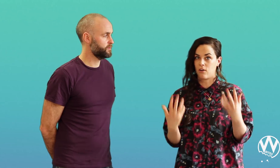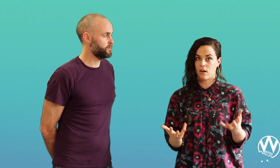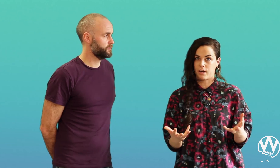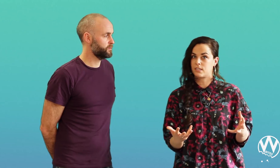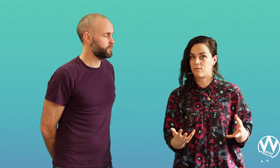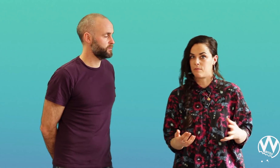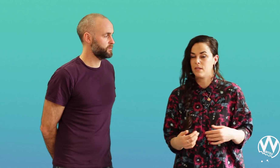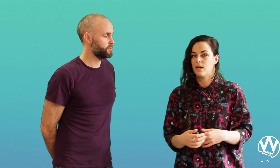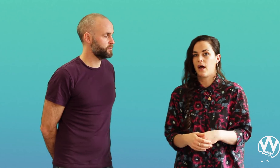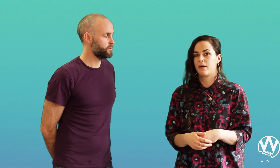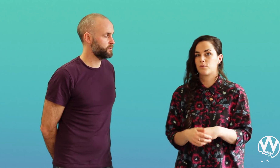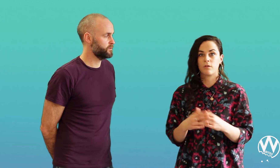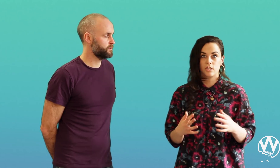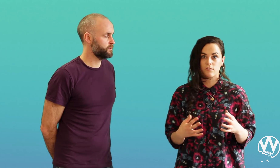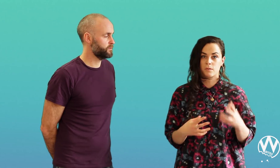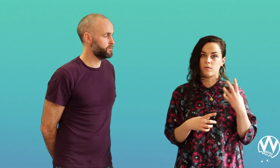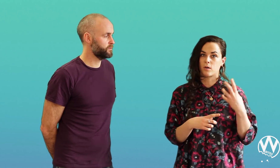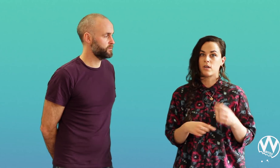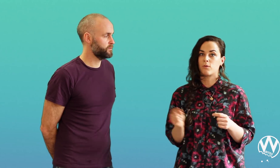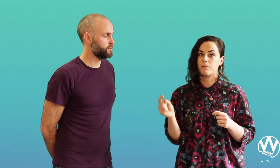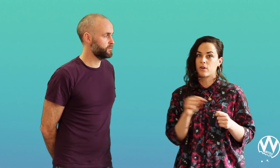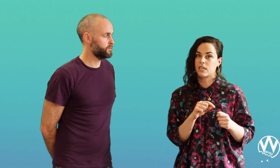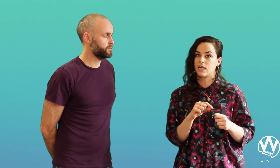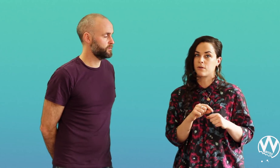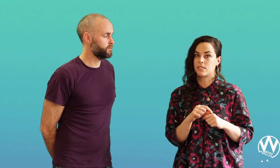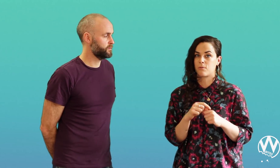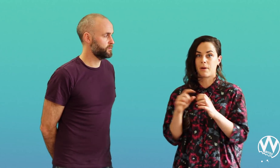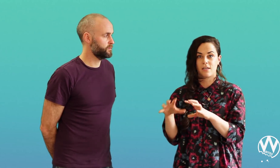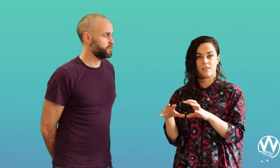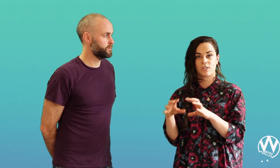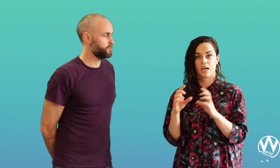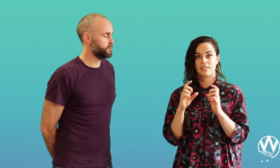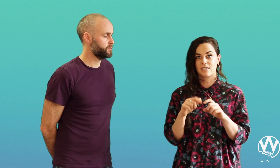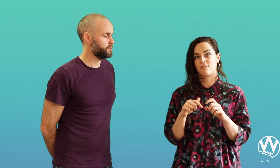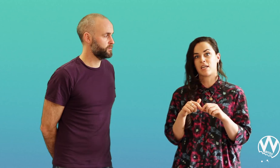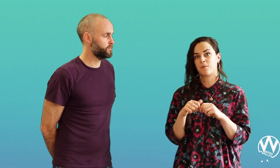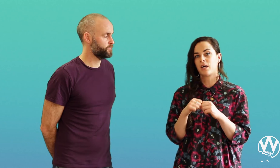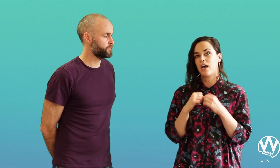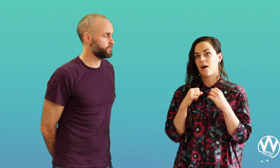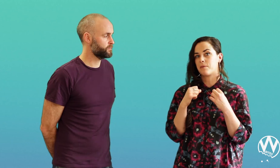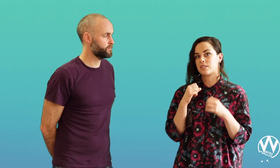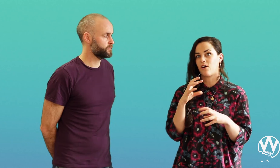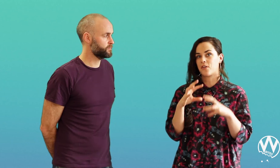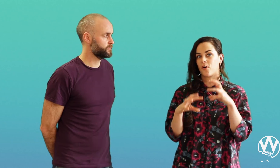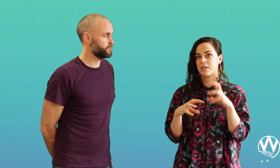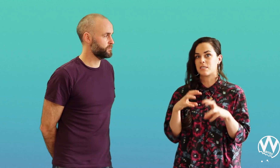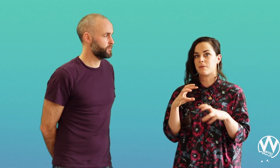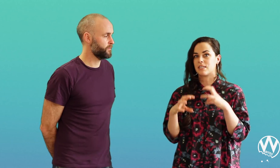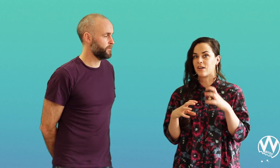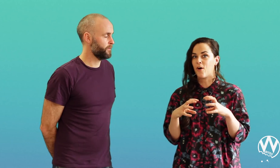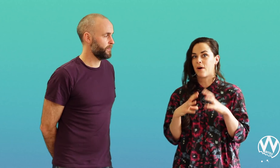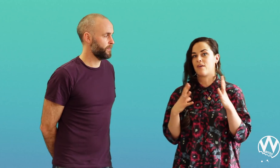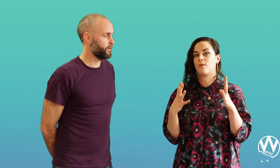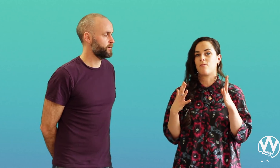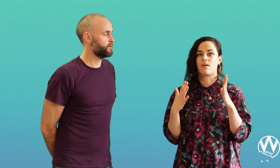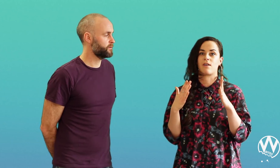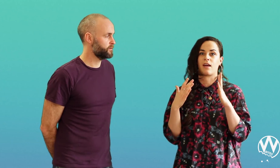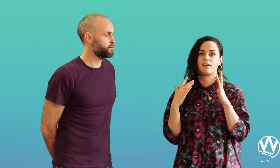lookalikes from. So we weren't sure if this was going to work. We put our keywords from our paid search ads into Facebook and we saw the audience building up and we were like